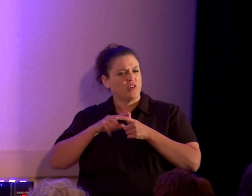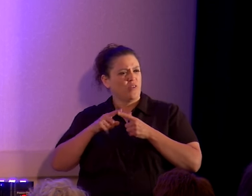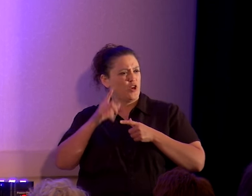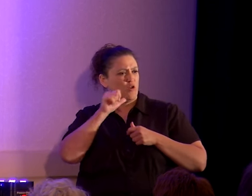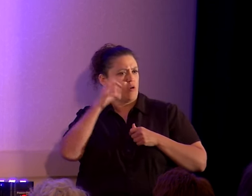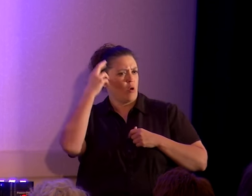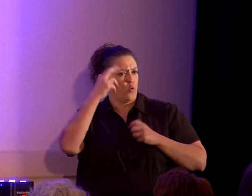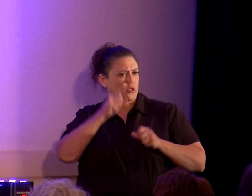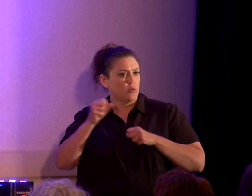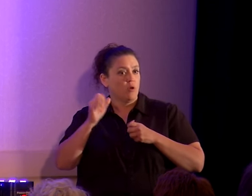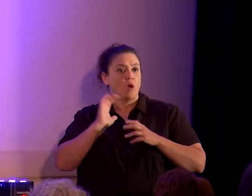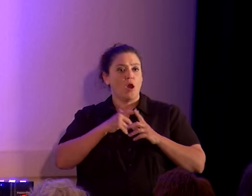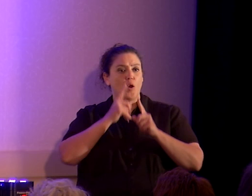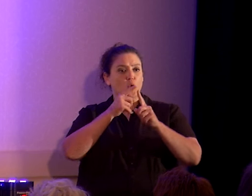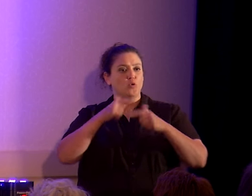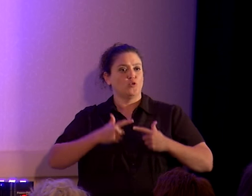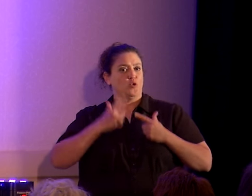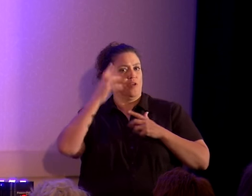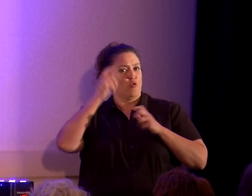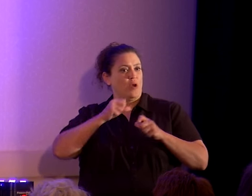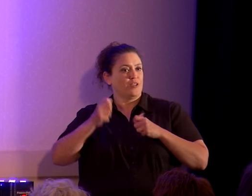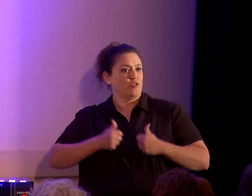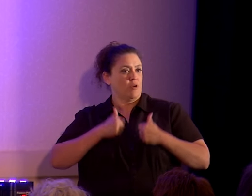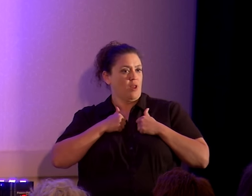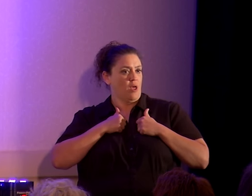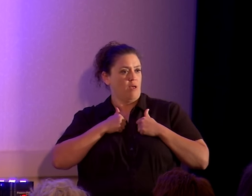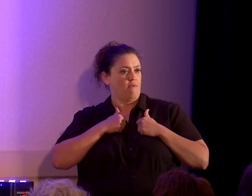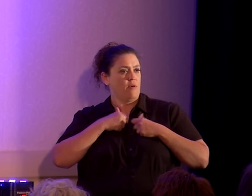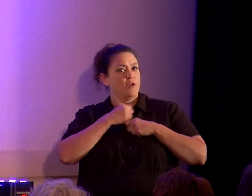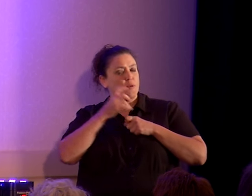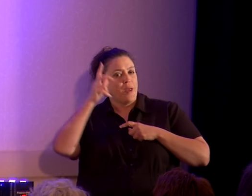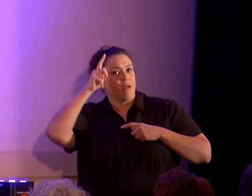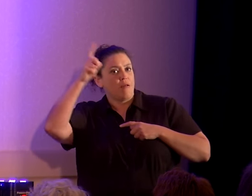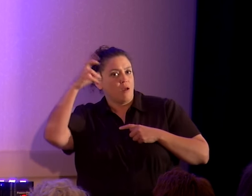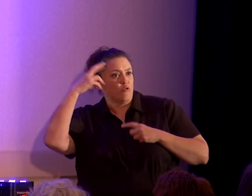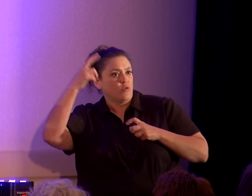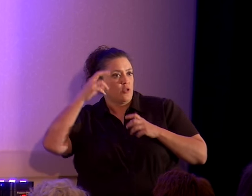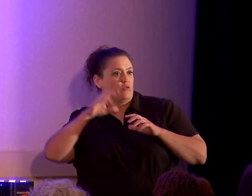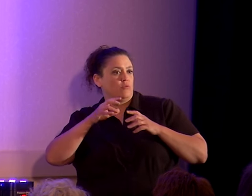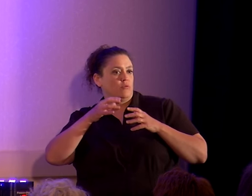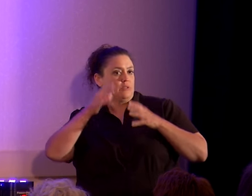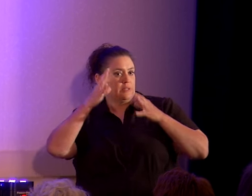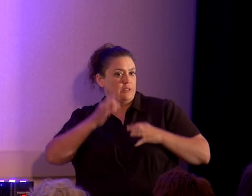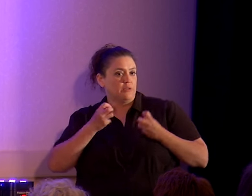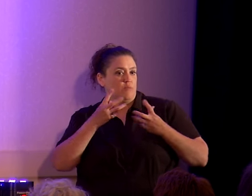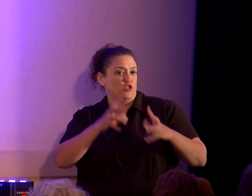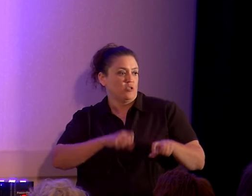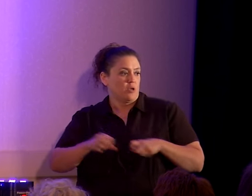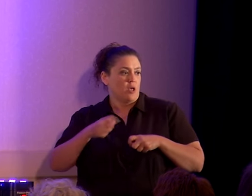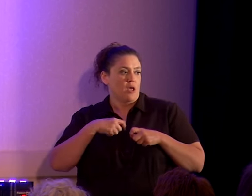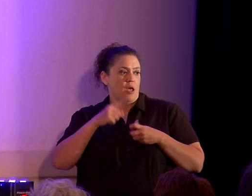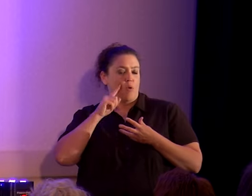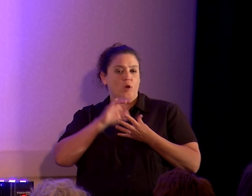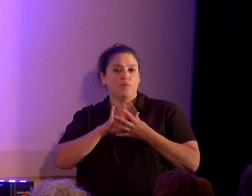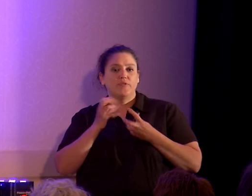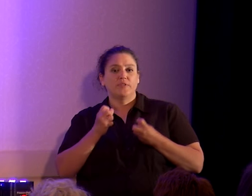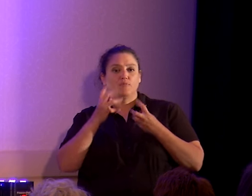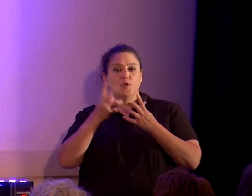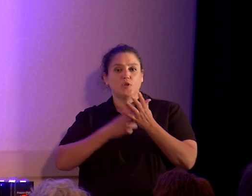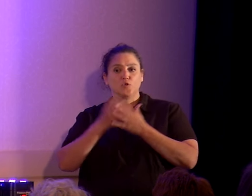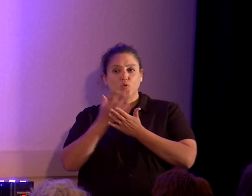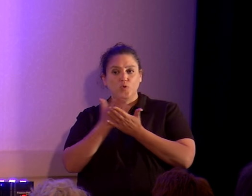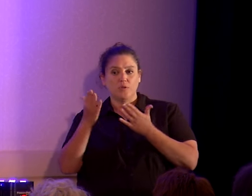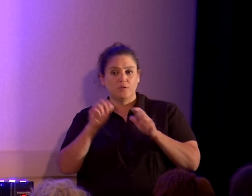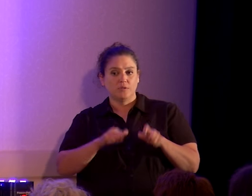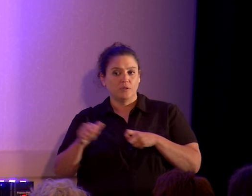live a rational life, to make as many rational decisions as we can. The t-shirt thing, I want to believe as many true things and as few false things as